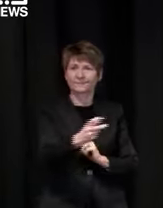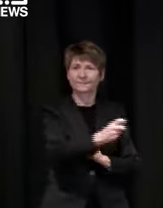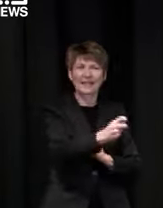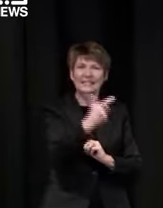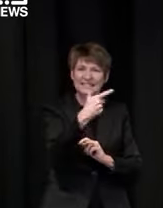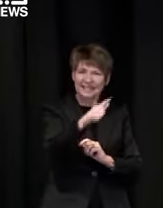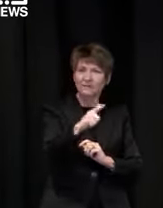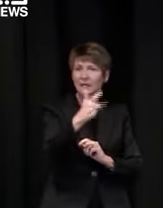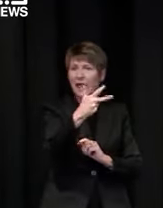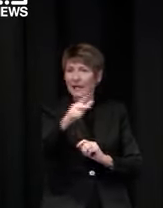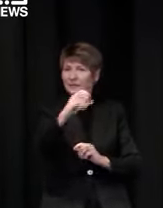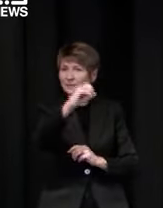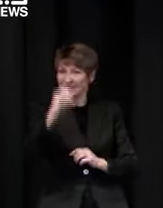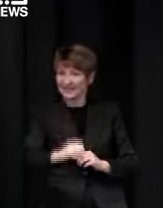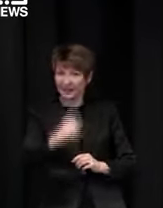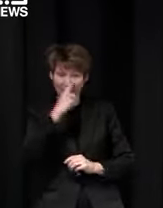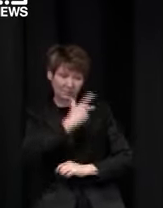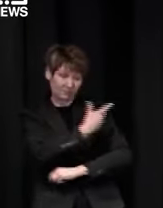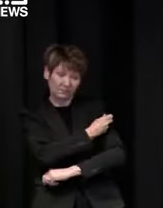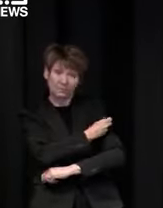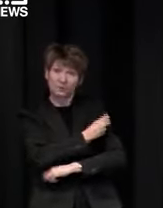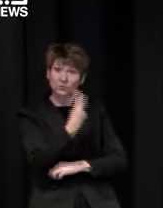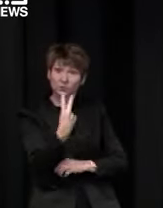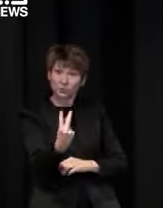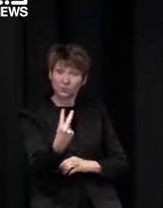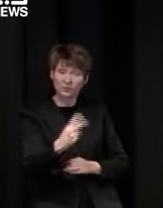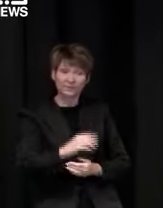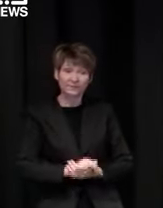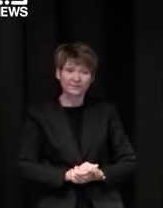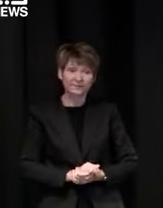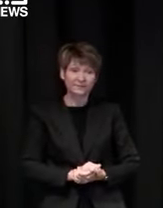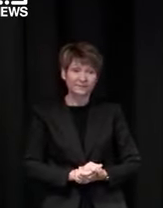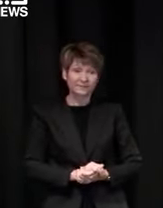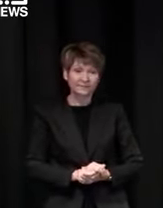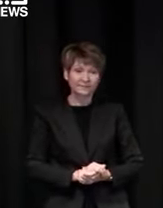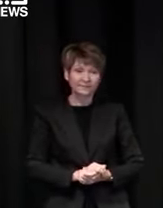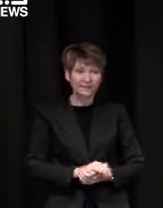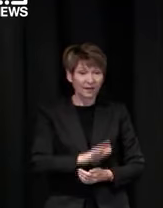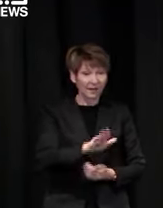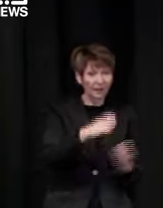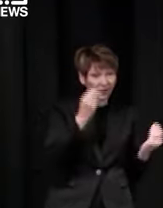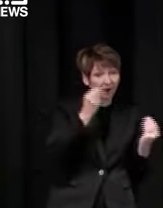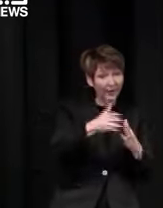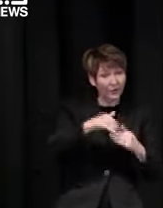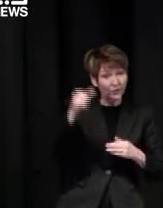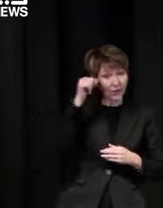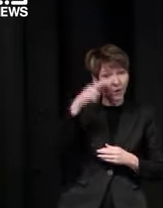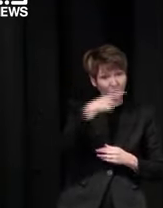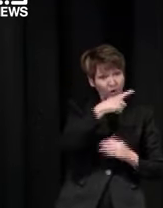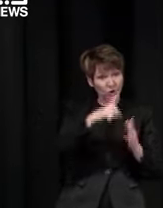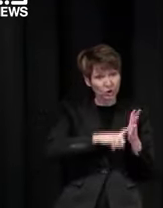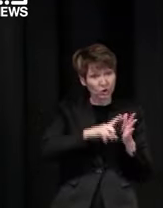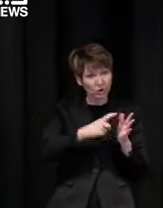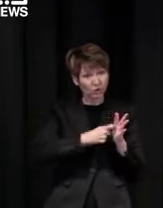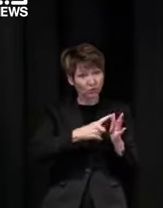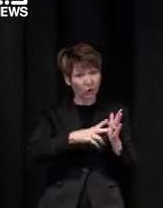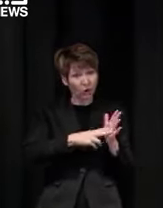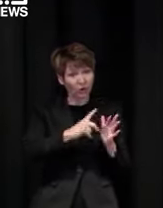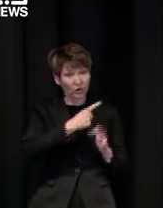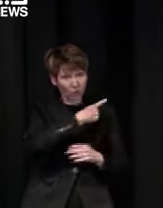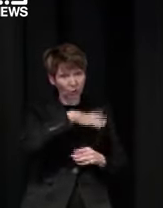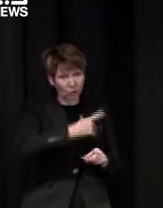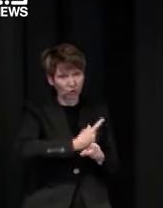but we will very soon just on another issue do you back the pm's drone's waiting here just quietly he's been on he's on he's on the balls of his feet to